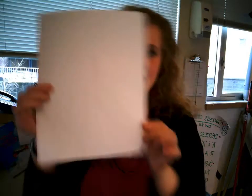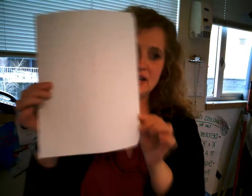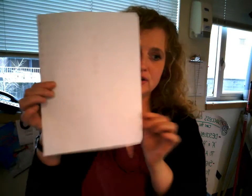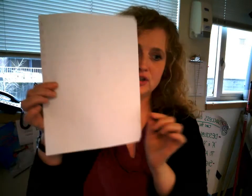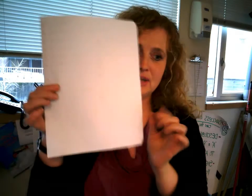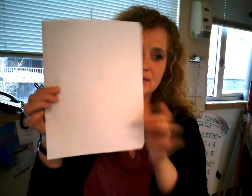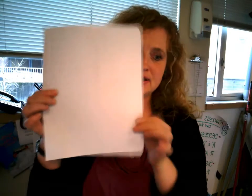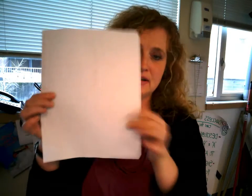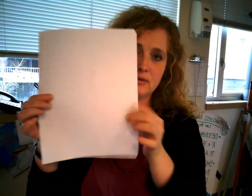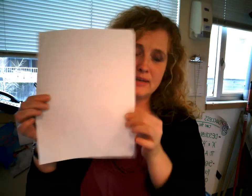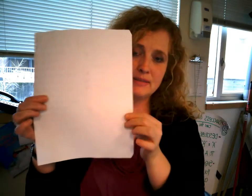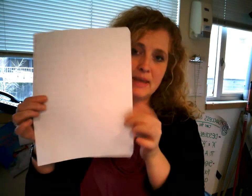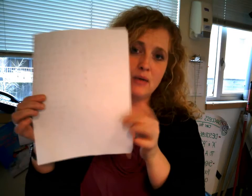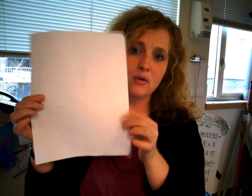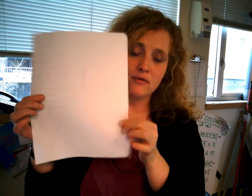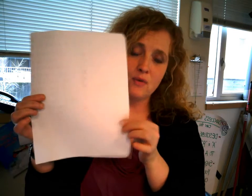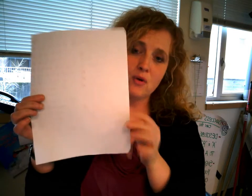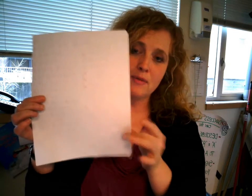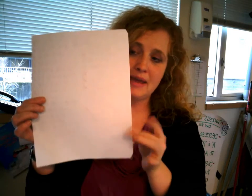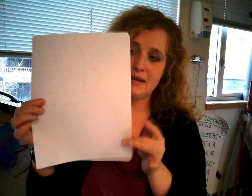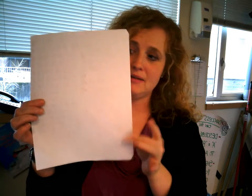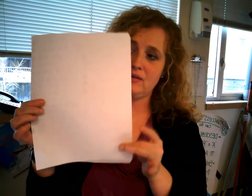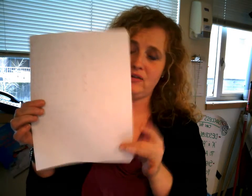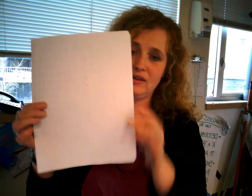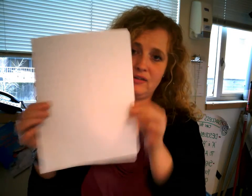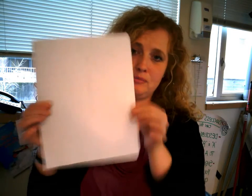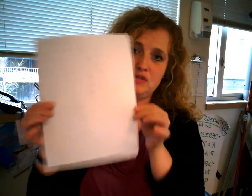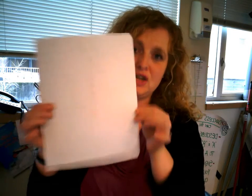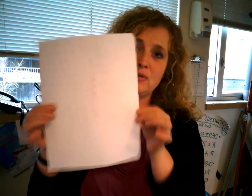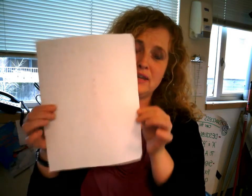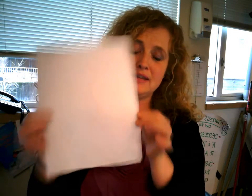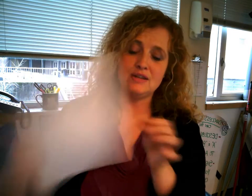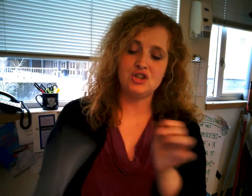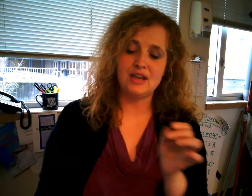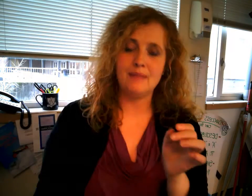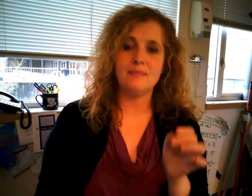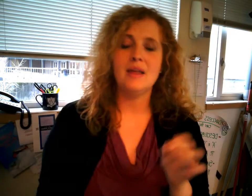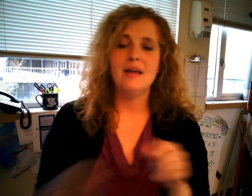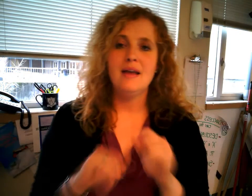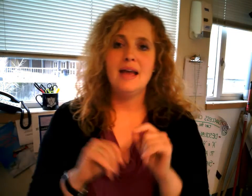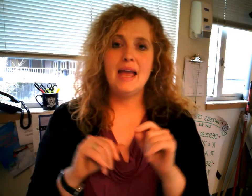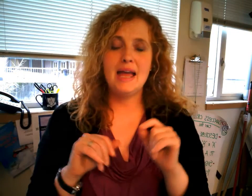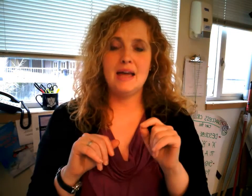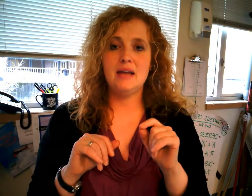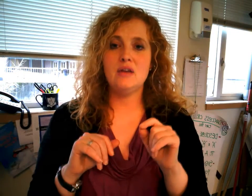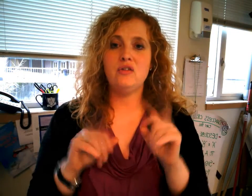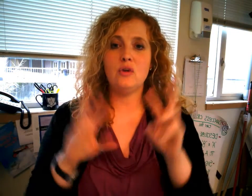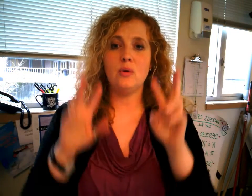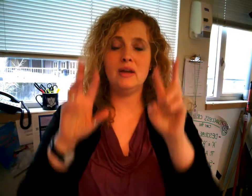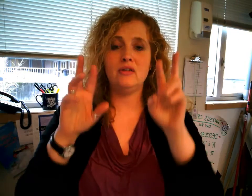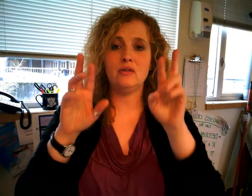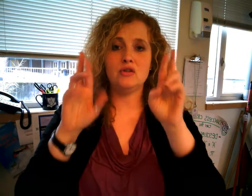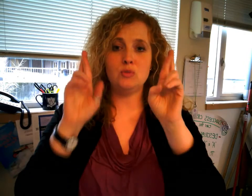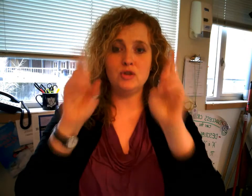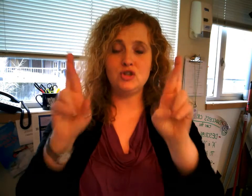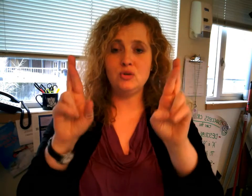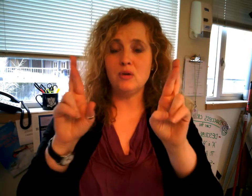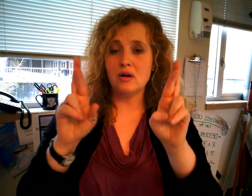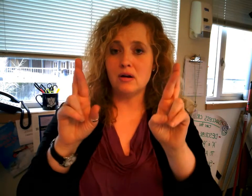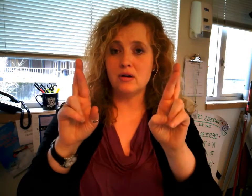shape because a resume or form has is generally in this shape and so it's with two R's